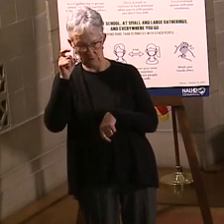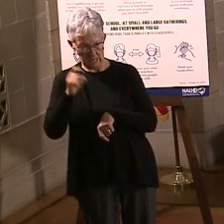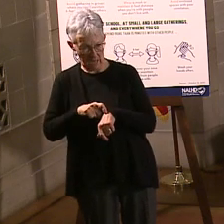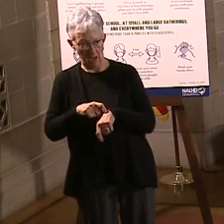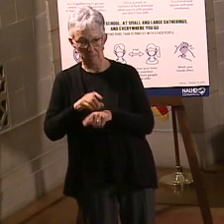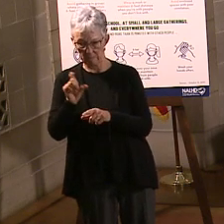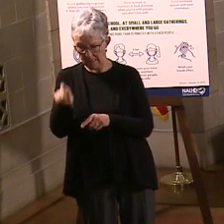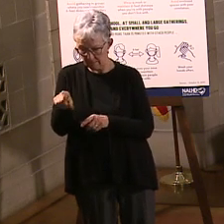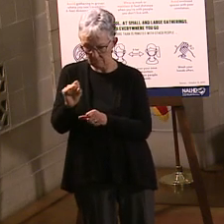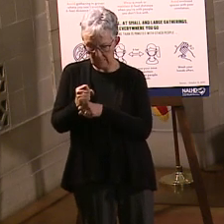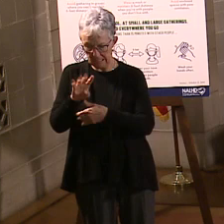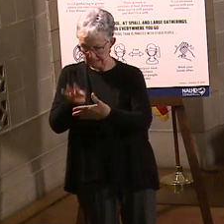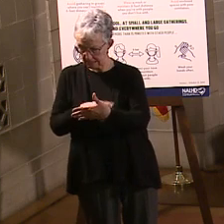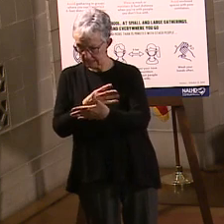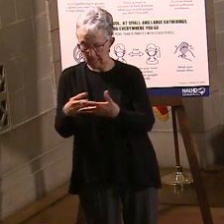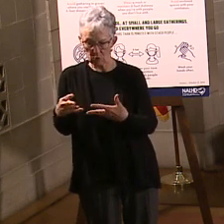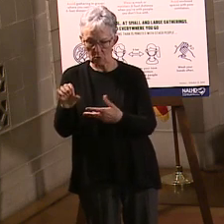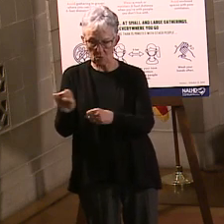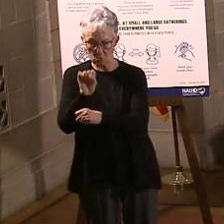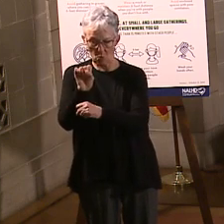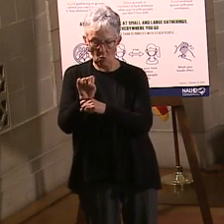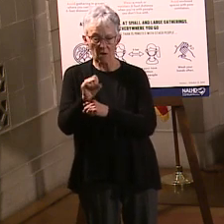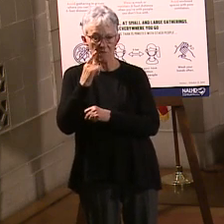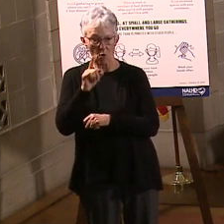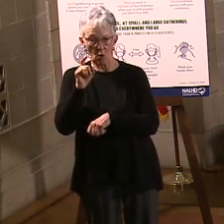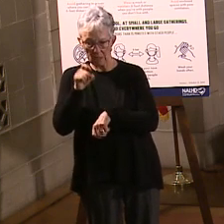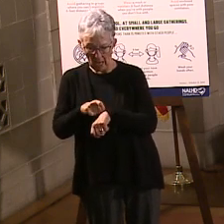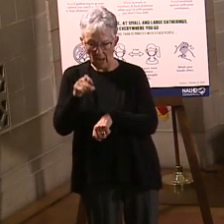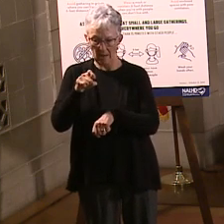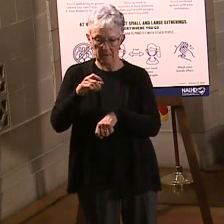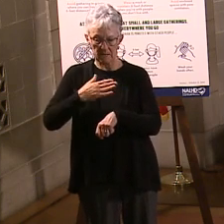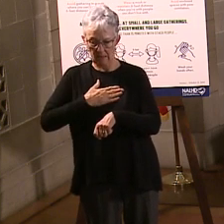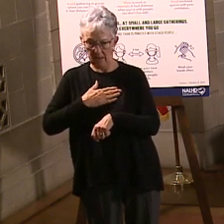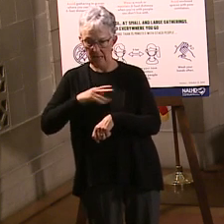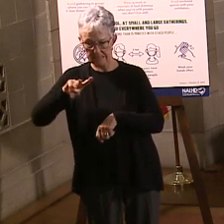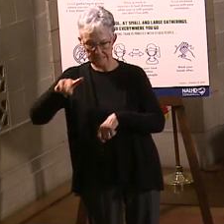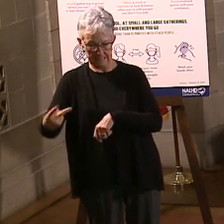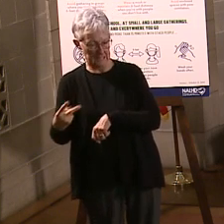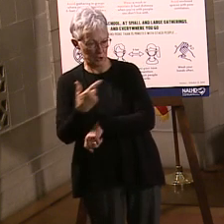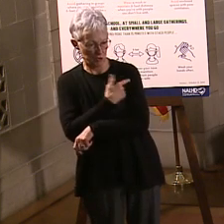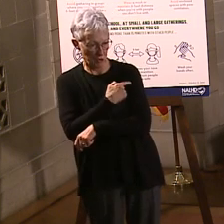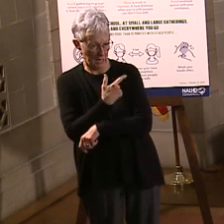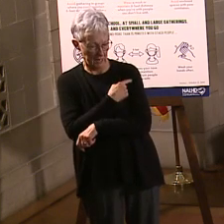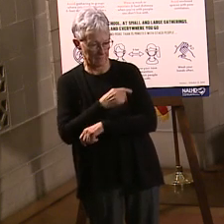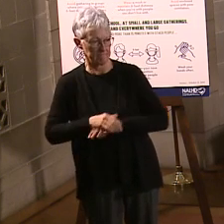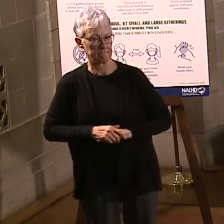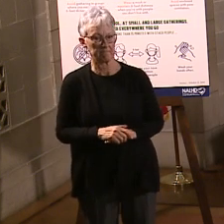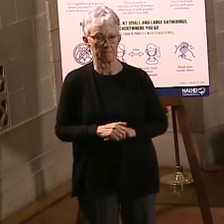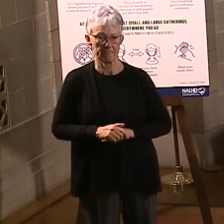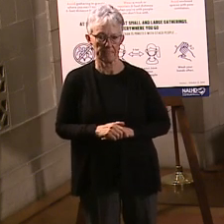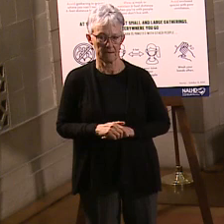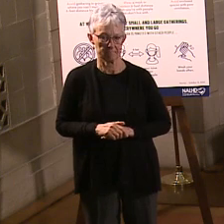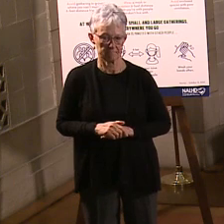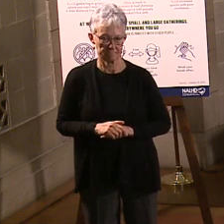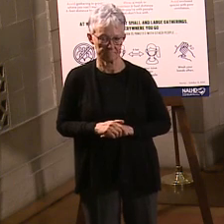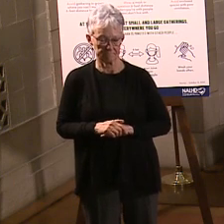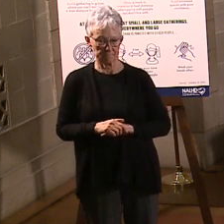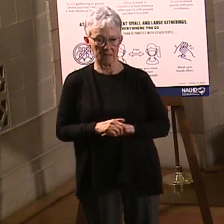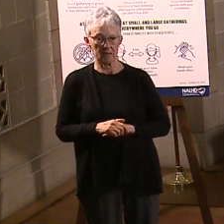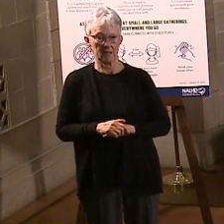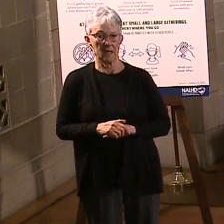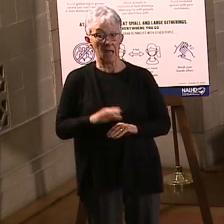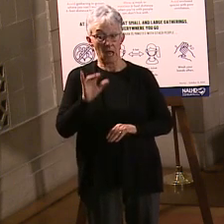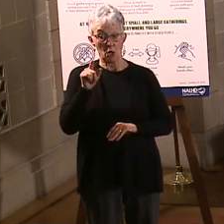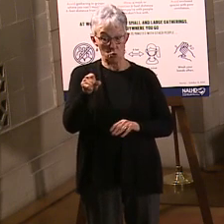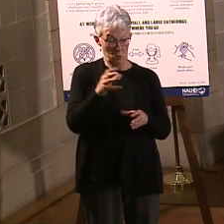you an opportunity or it will send you another email saying, congrats, you've got your first dose. And it will give you an opportunity to enter any adverse reactions.